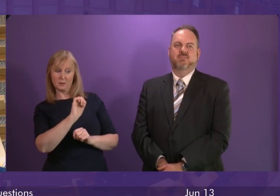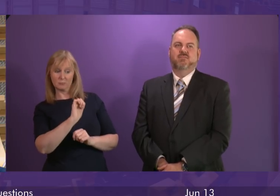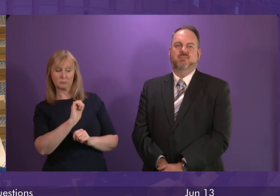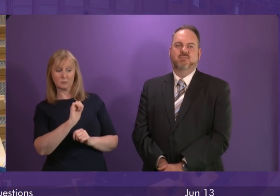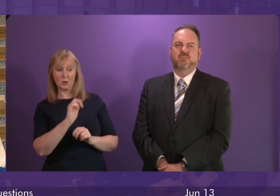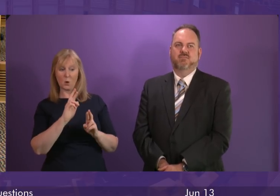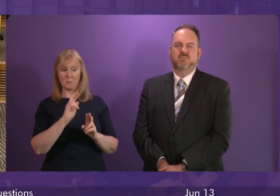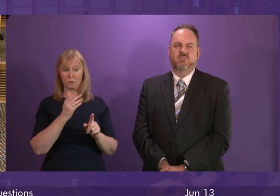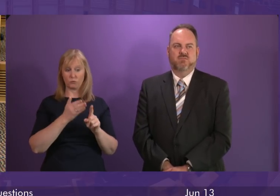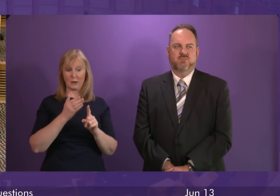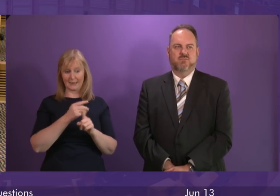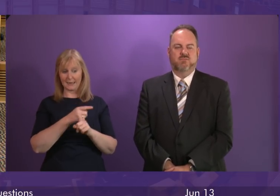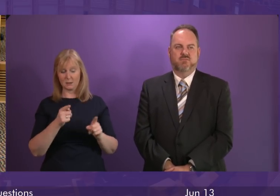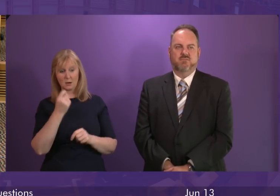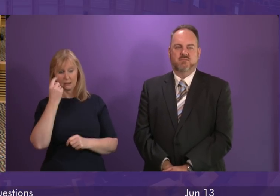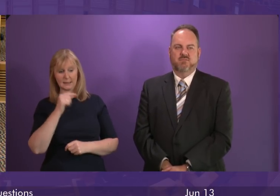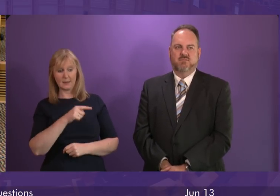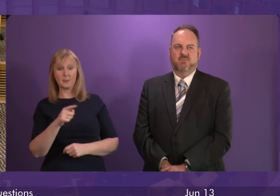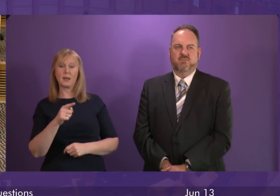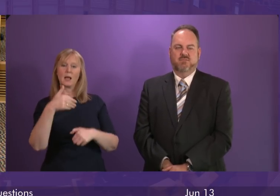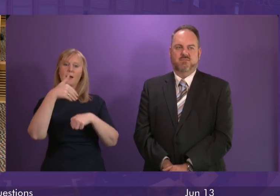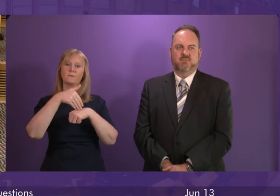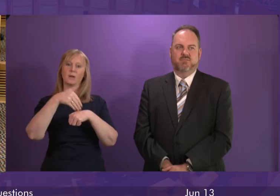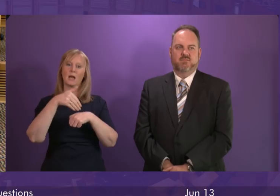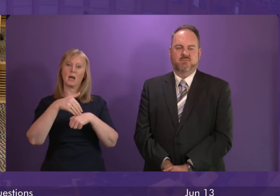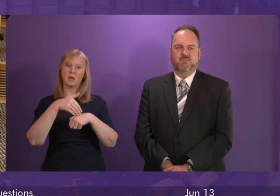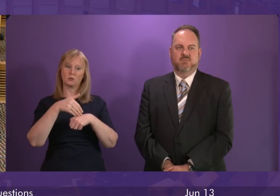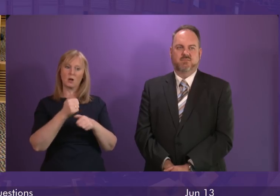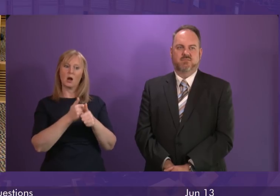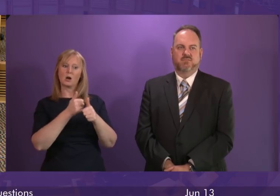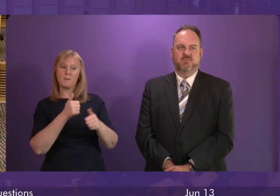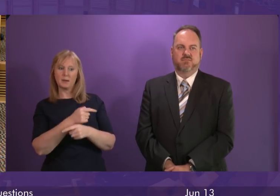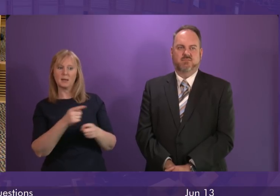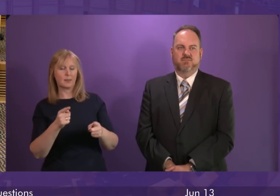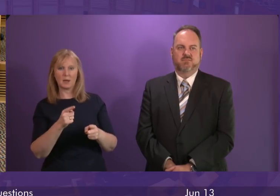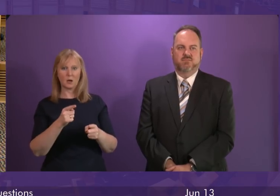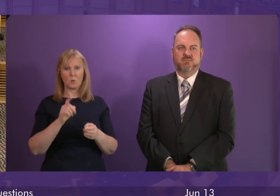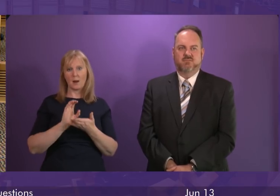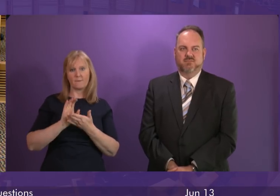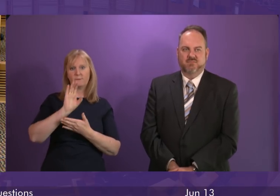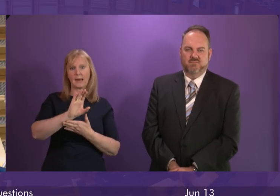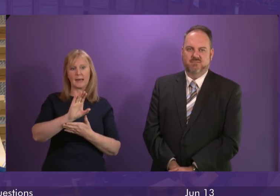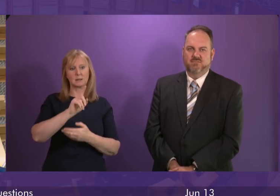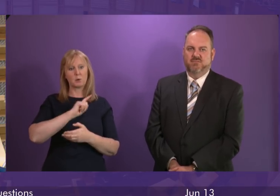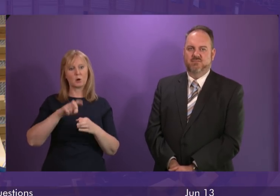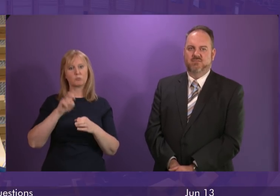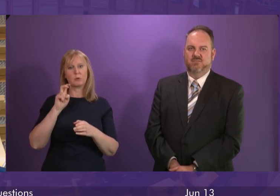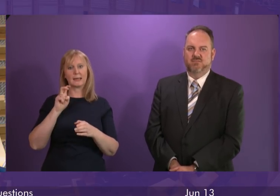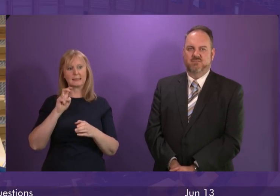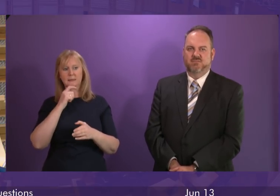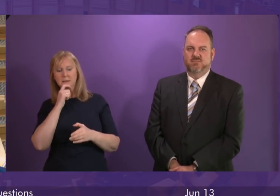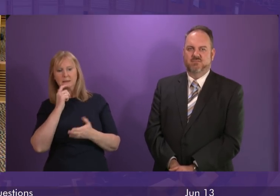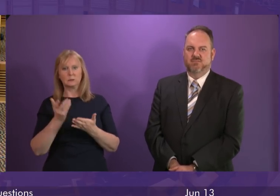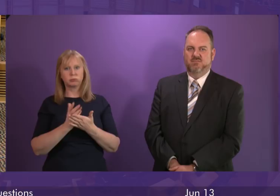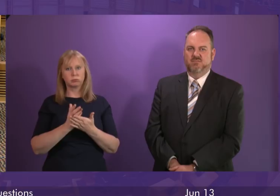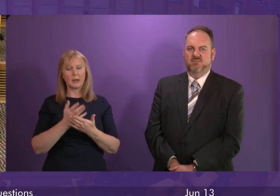schemes are impacted right now by companies' reluctance to invest because of the Brexit uncertainty. for